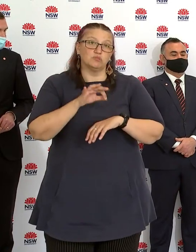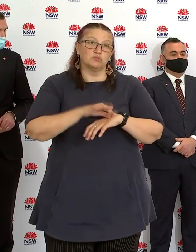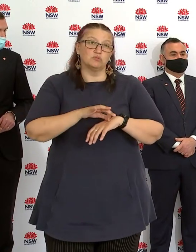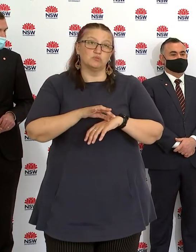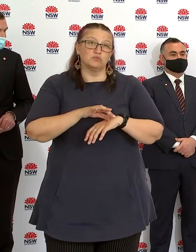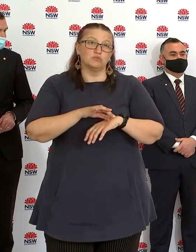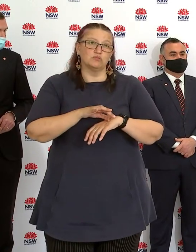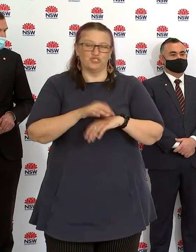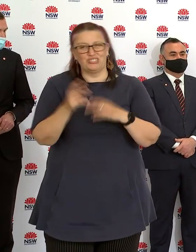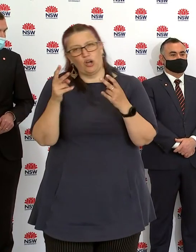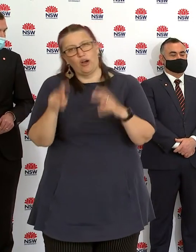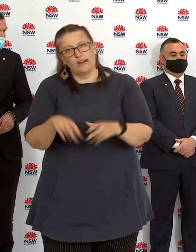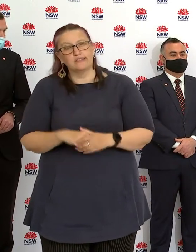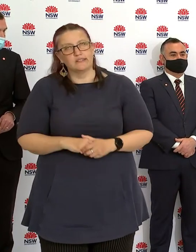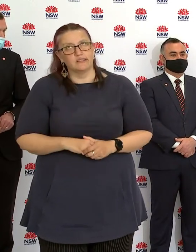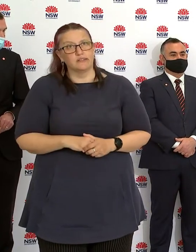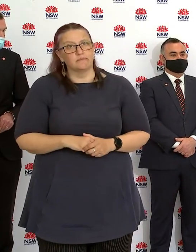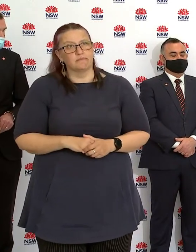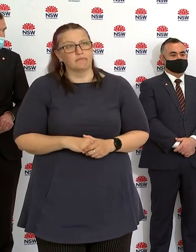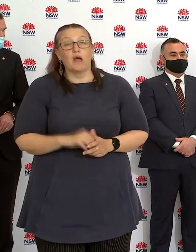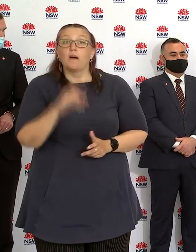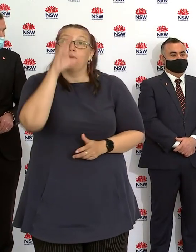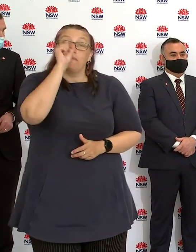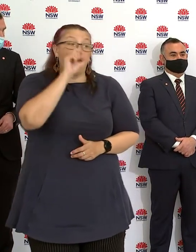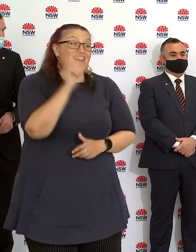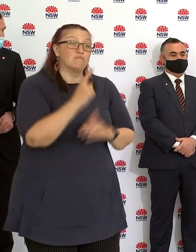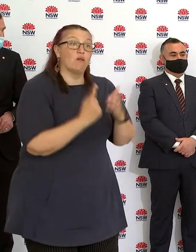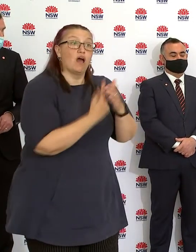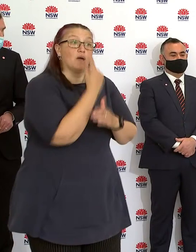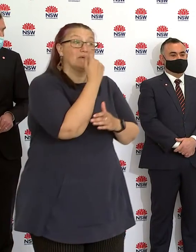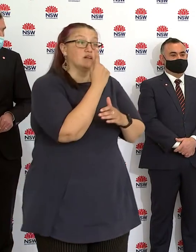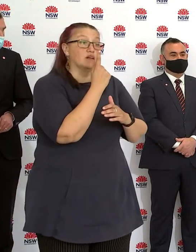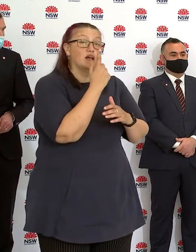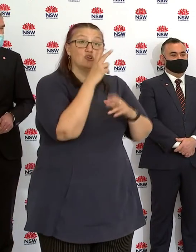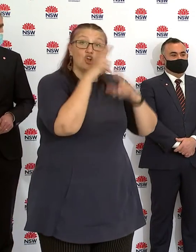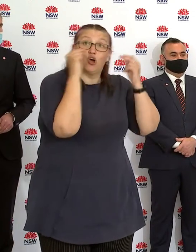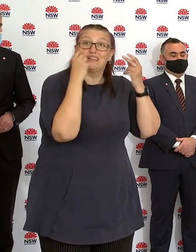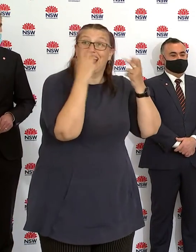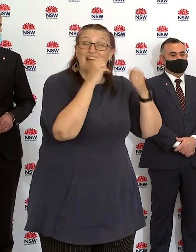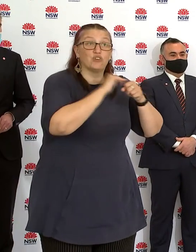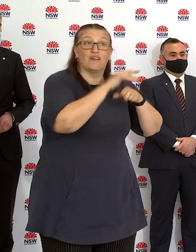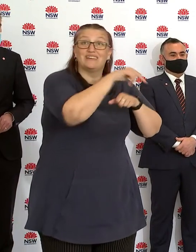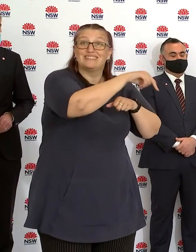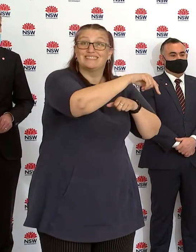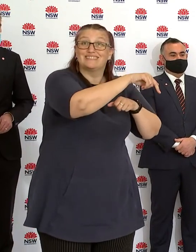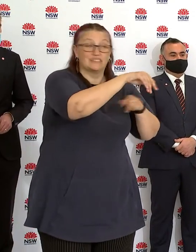the Liverpool Hospital outbreak that we had discussed previously.